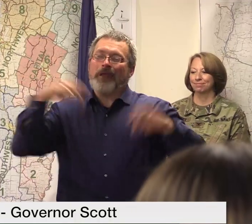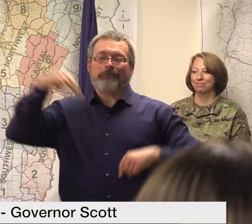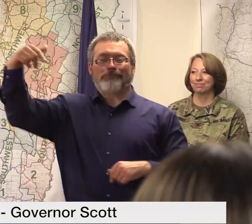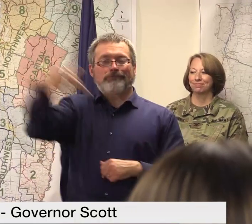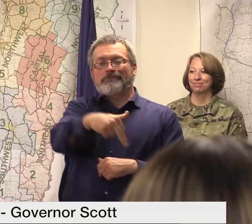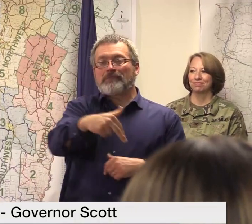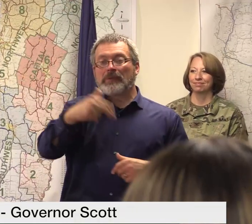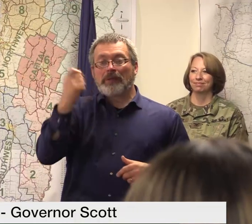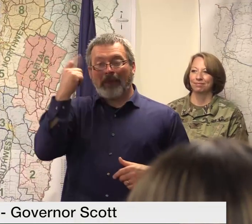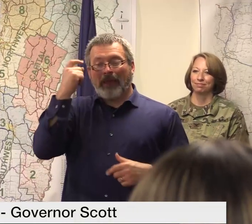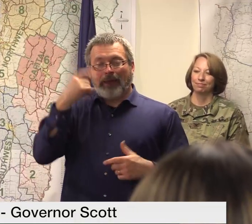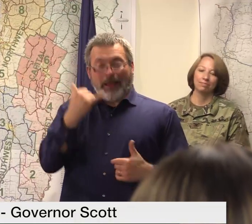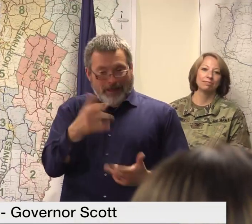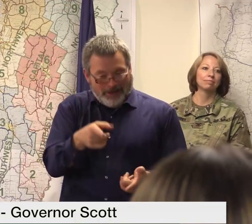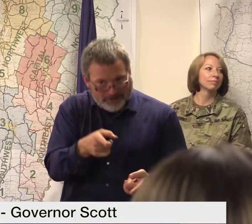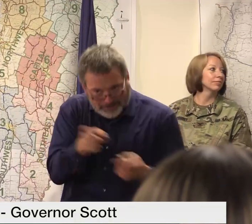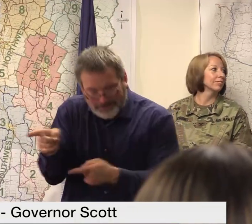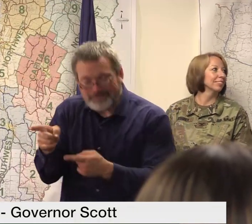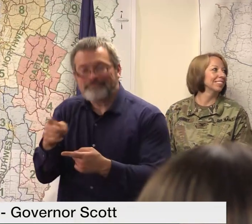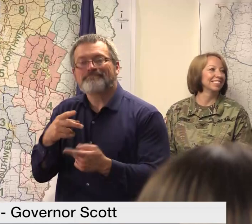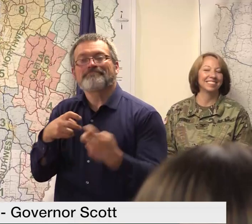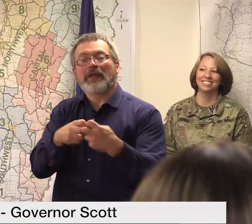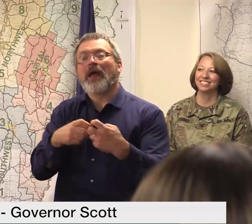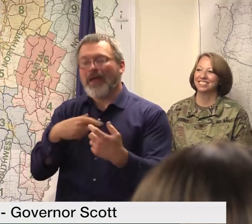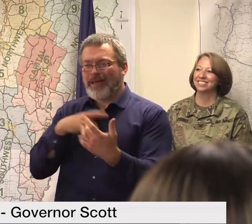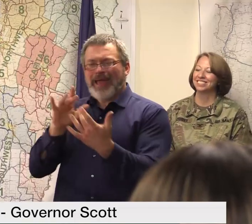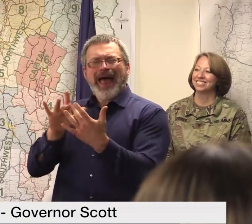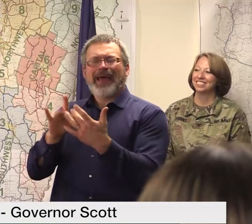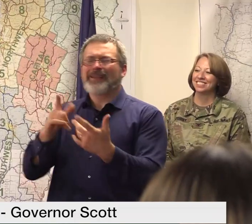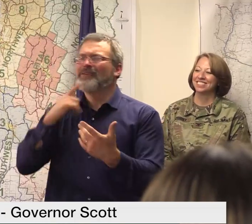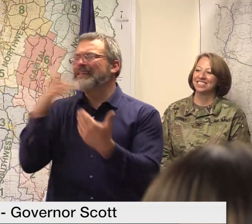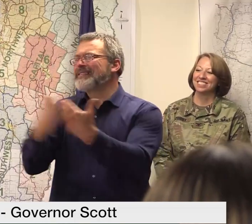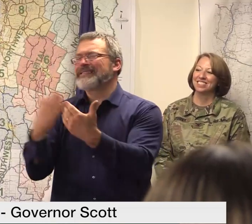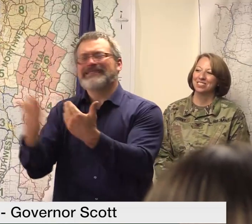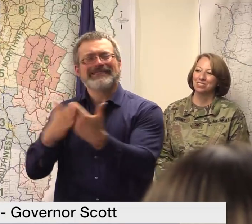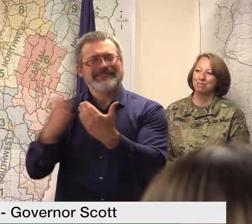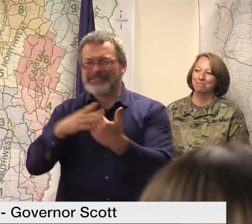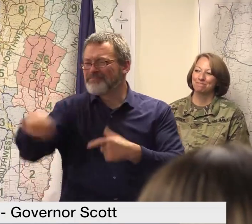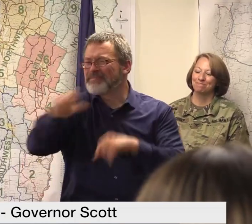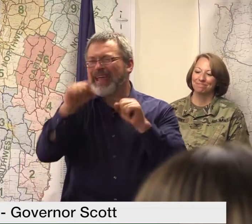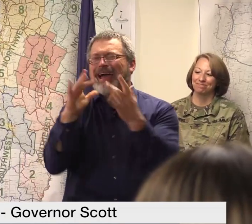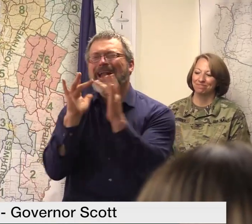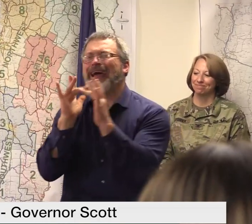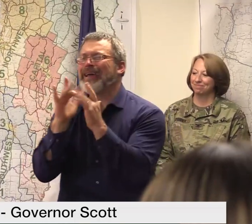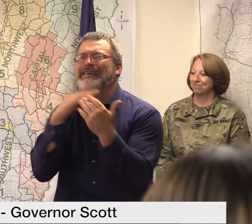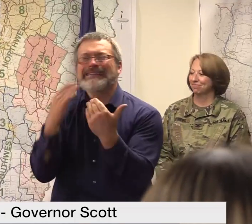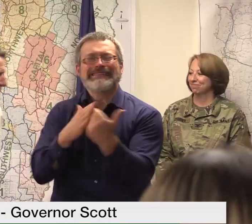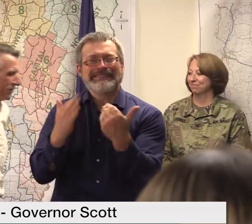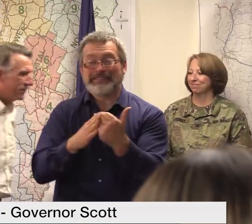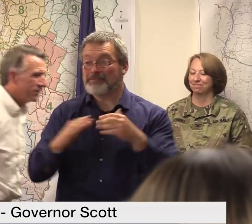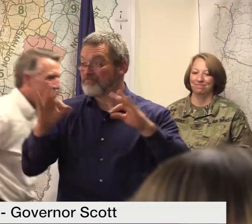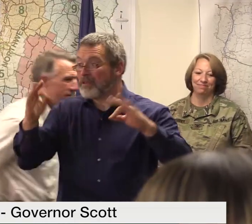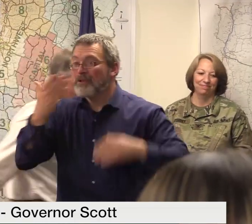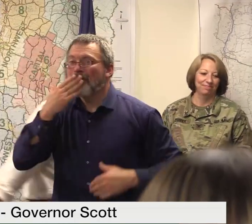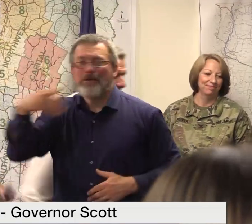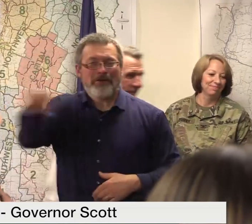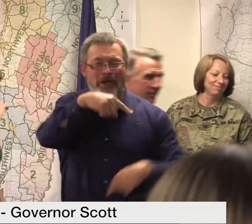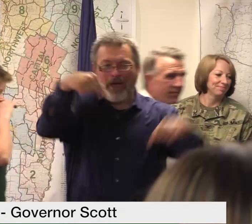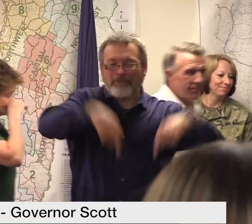glad to hear that good thank you all very much thank you